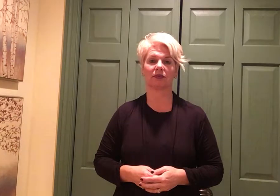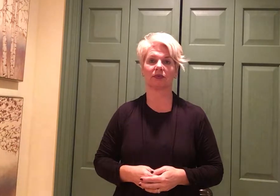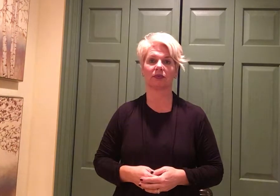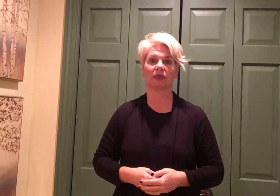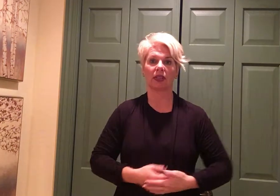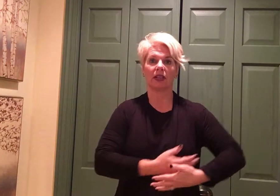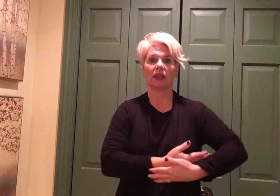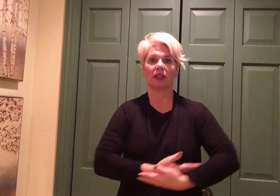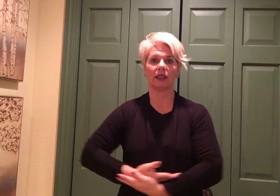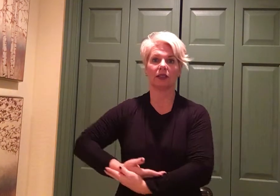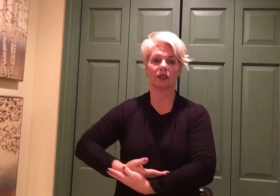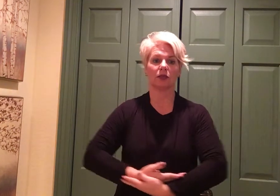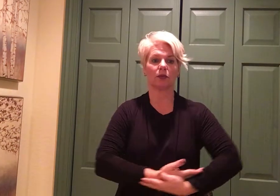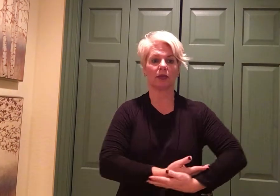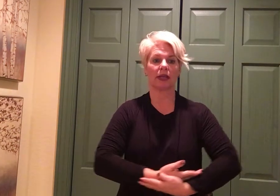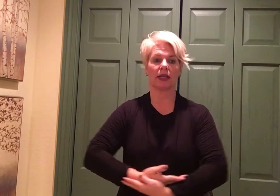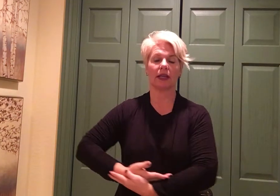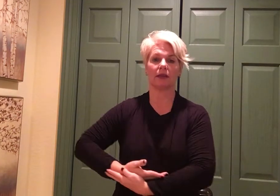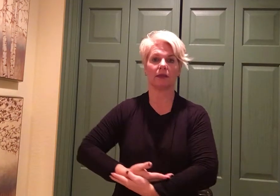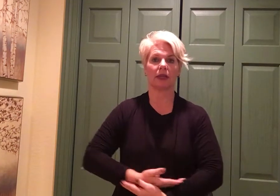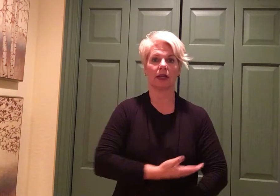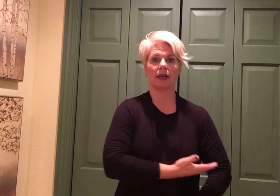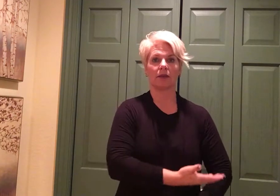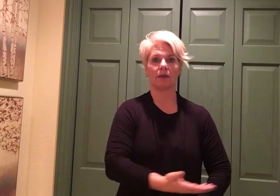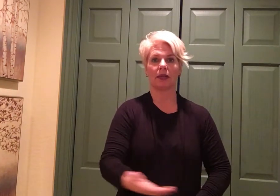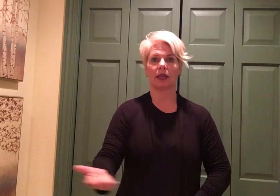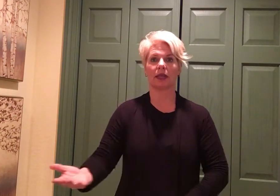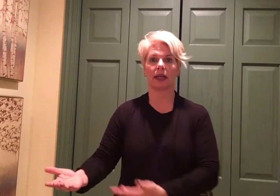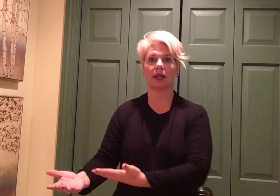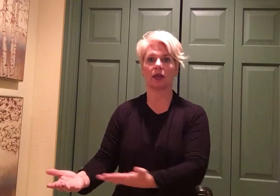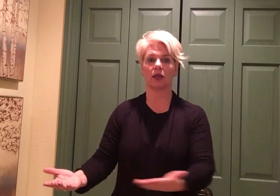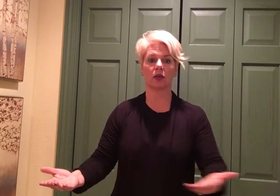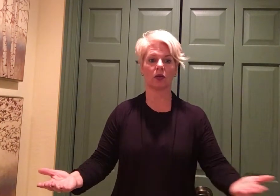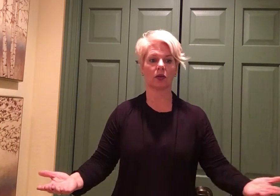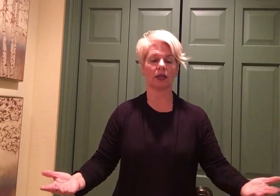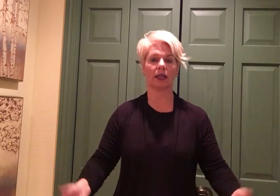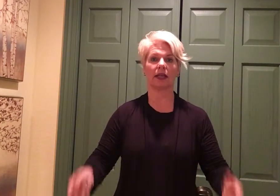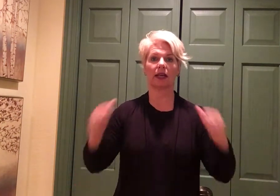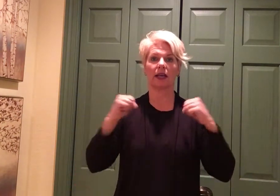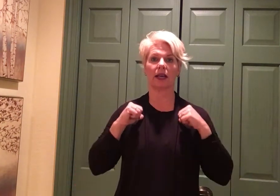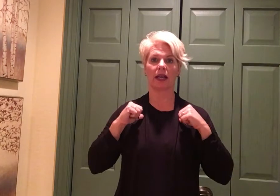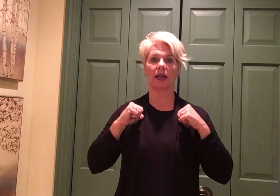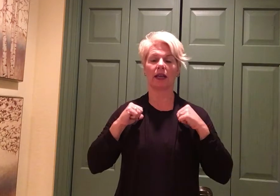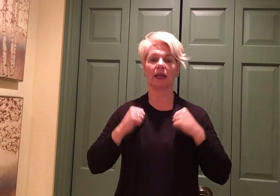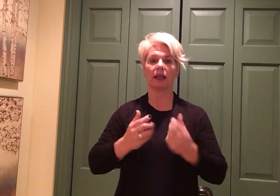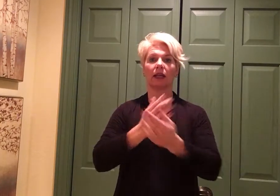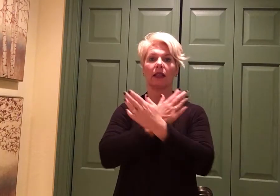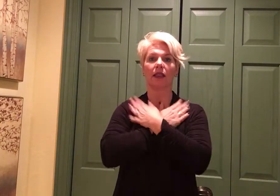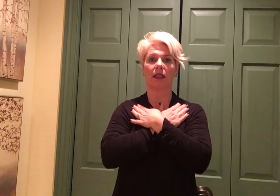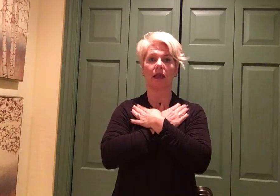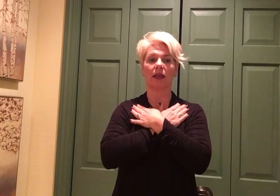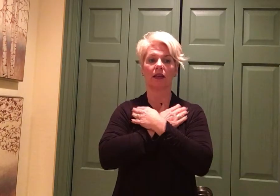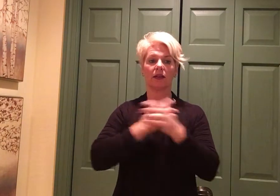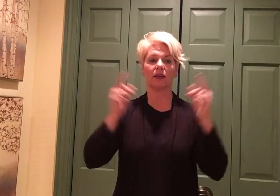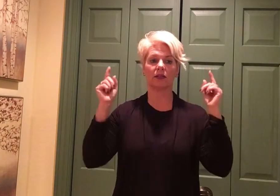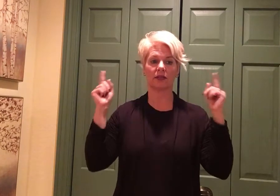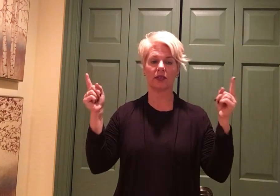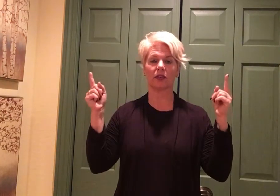Little baby, weak and lowly, I love you.